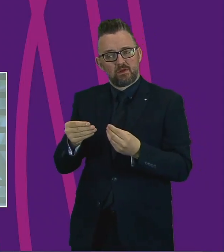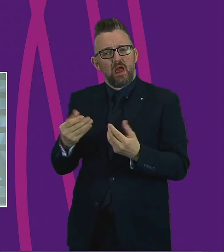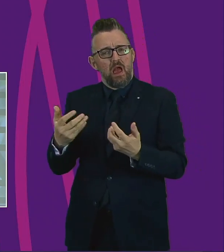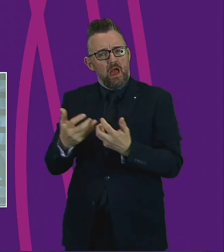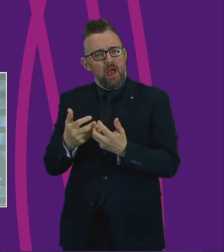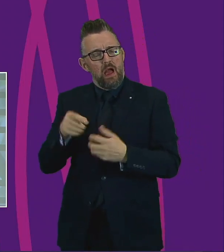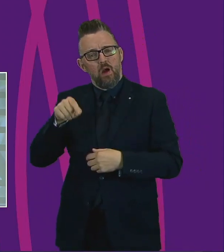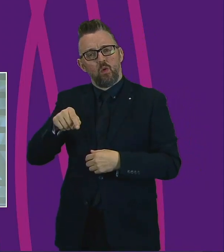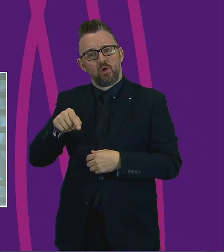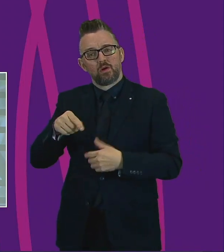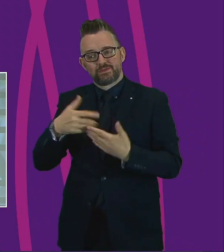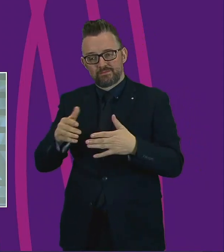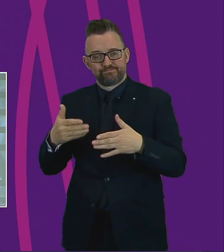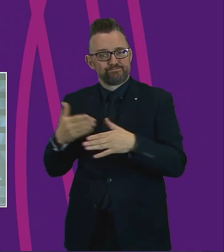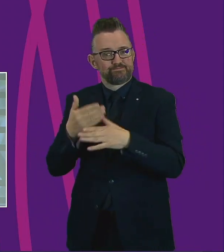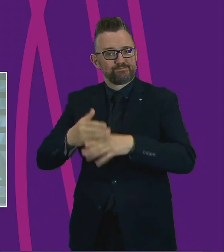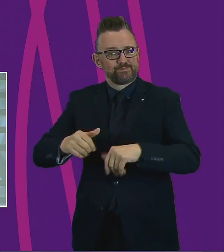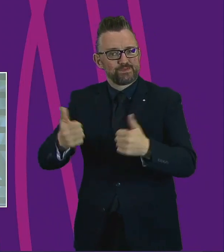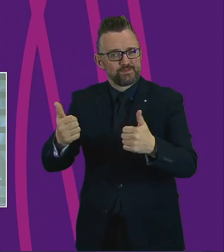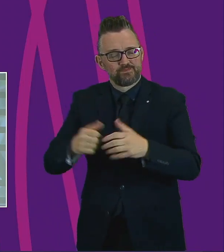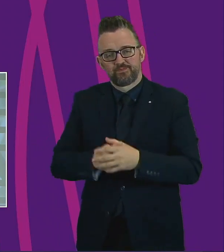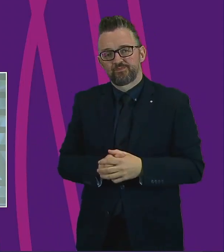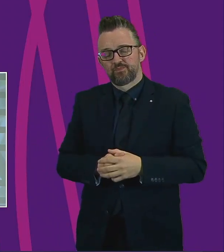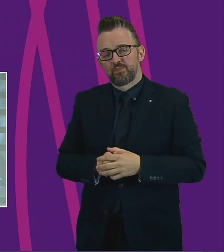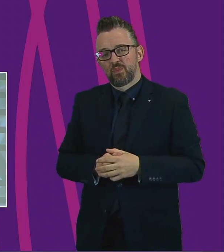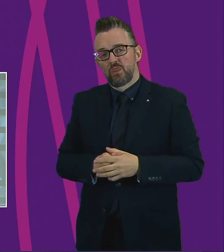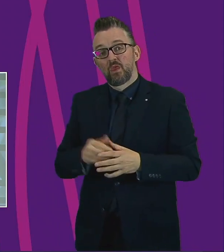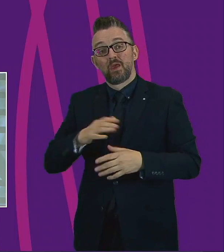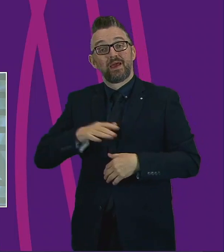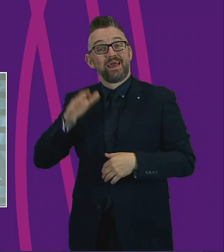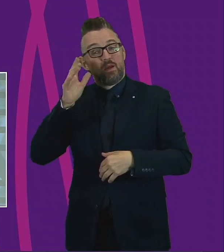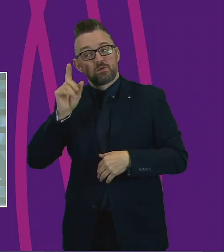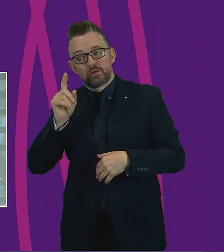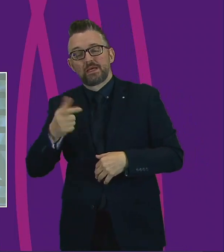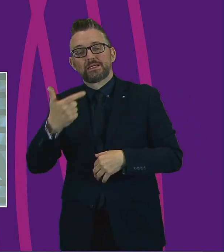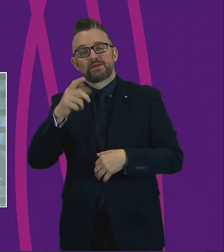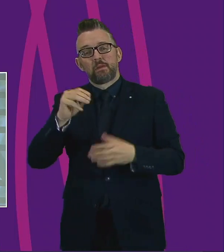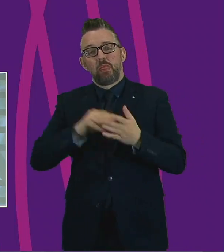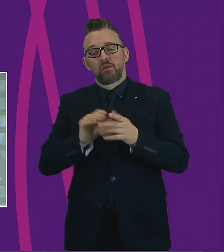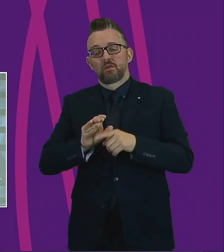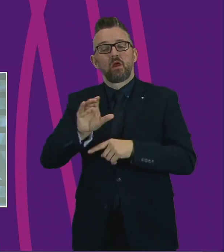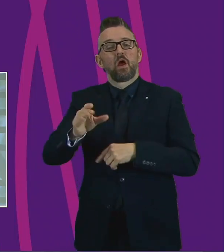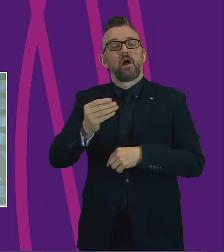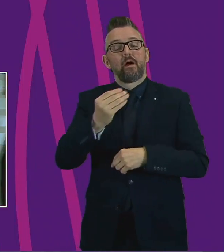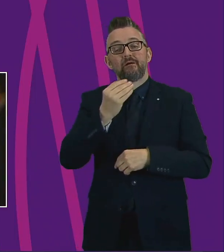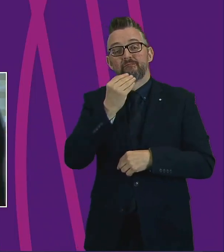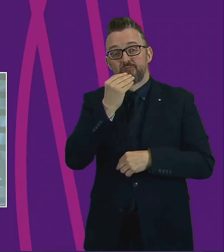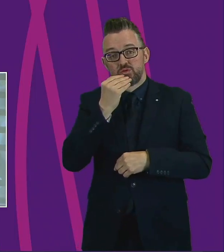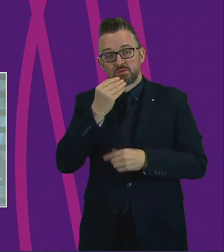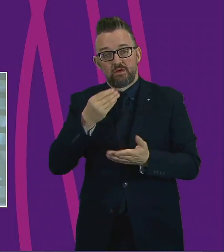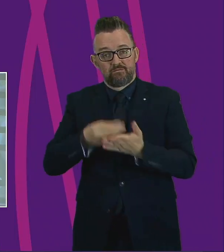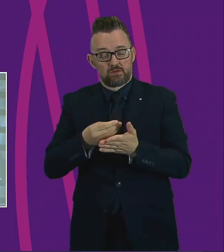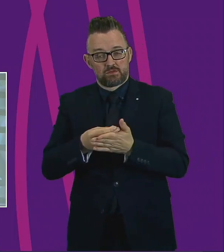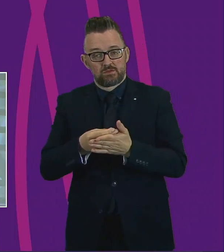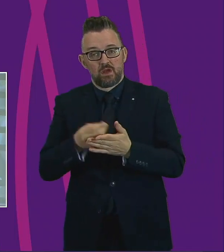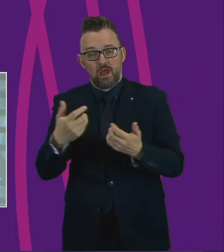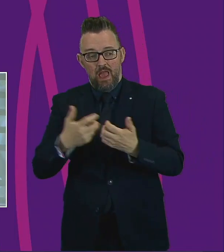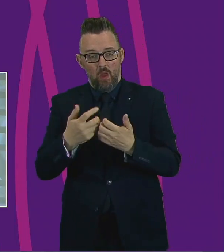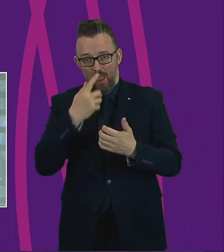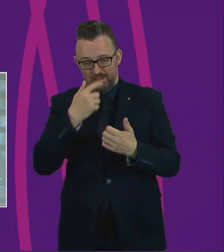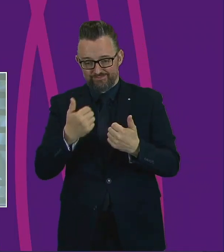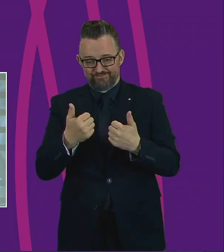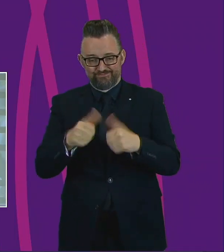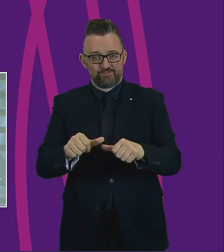fact been working in practice. We have also seen a £70 million food fund established to address the huge issues of food